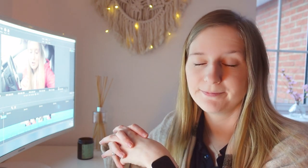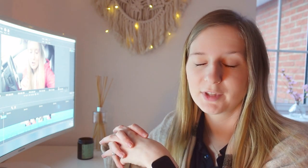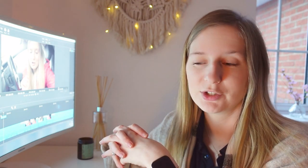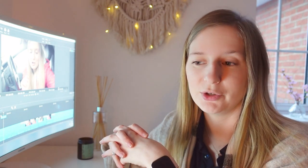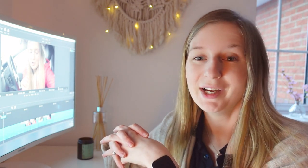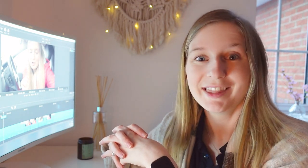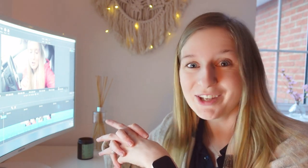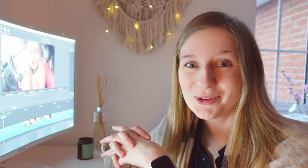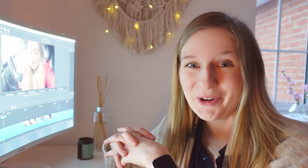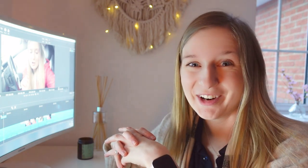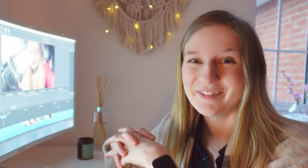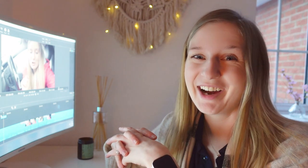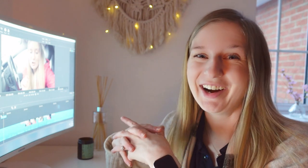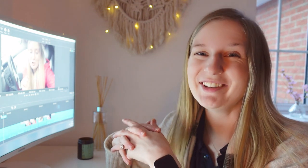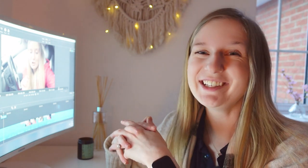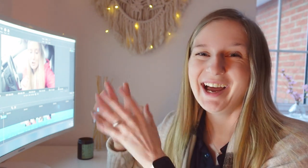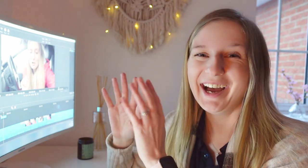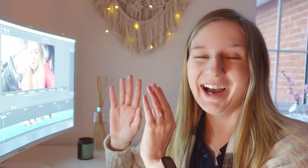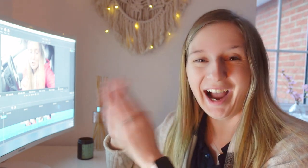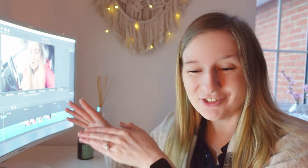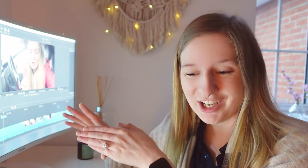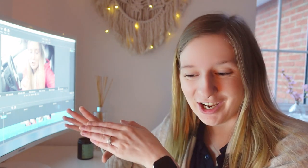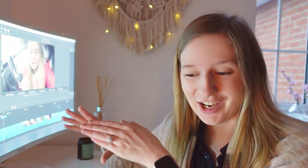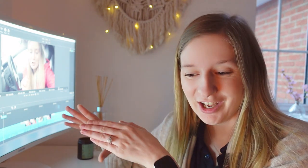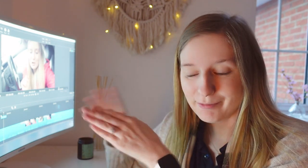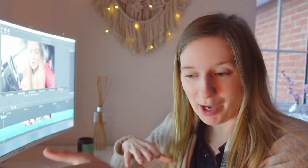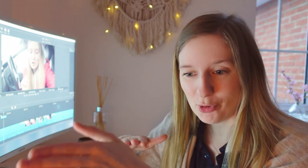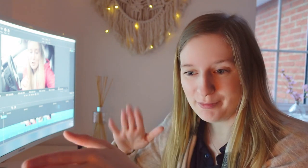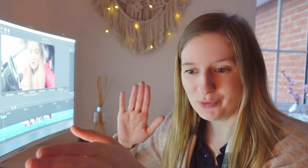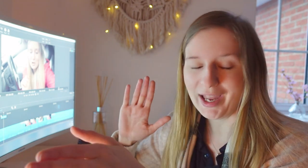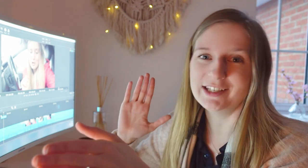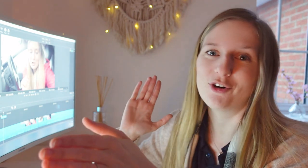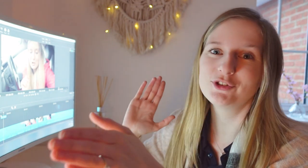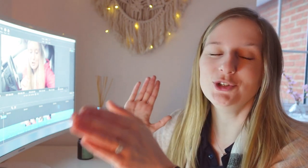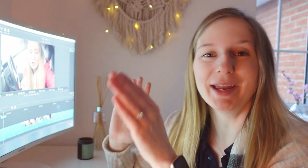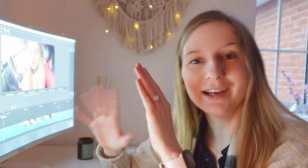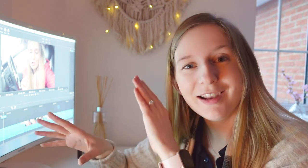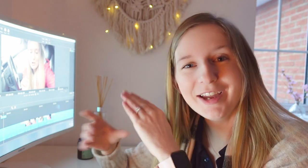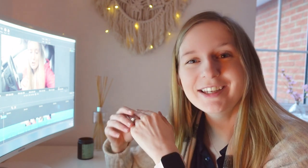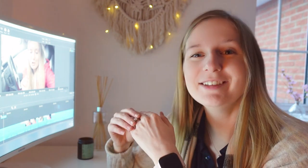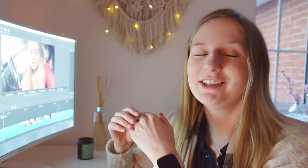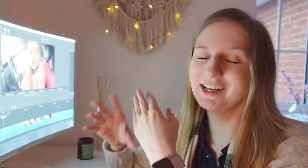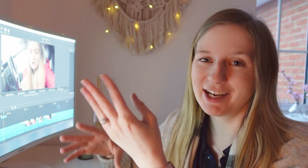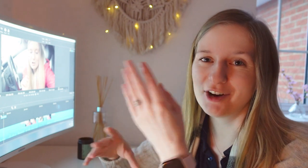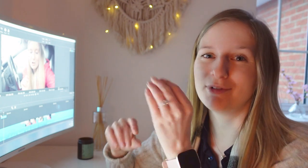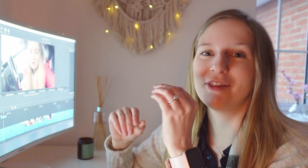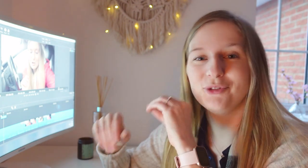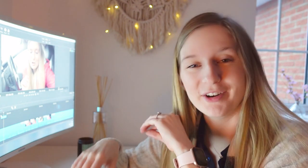so that's all going on in the background uh after my appointment we headed off to a client we sat down we ran through their